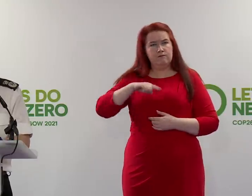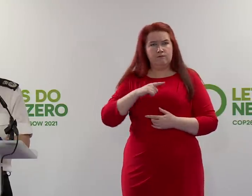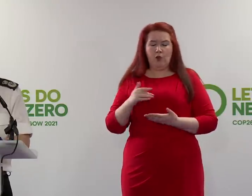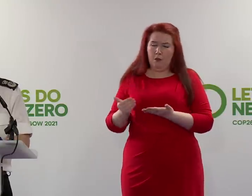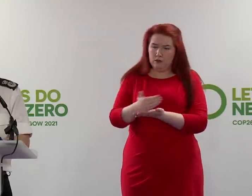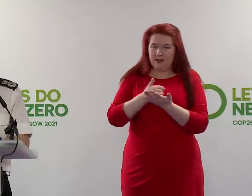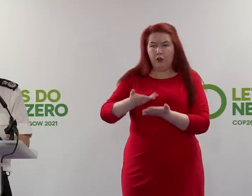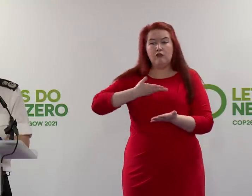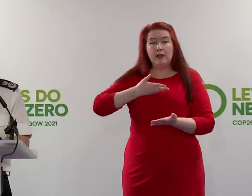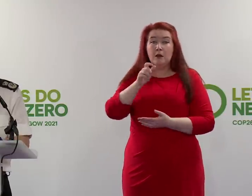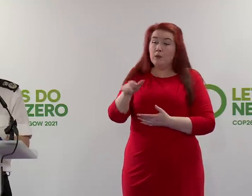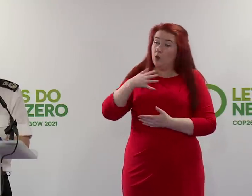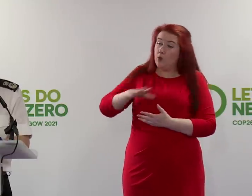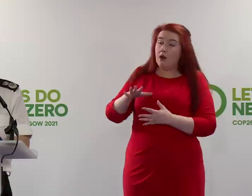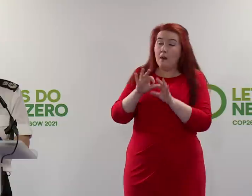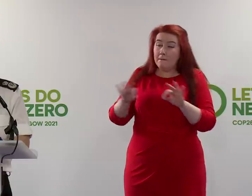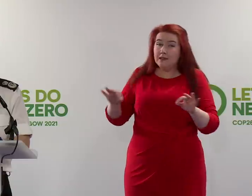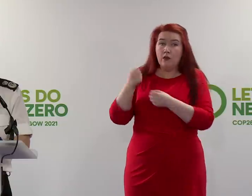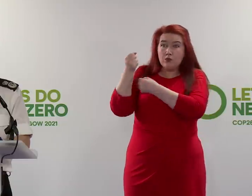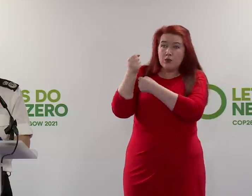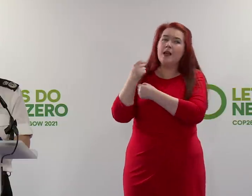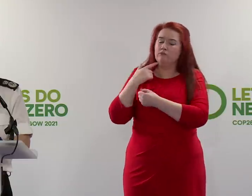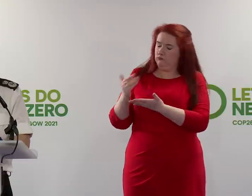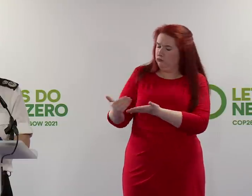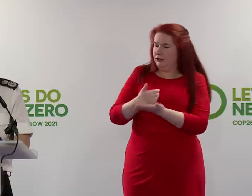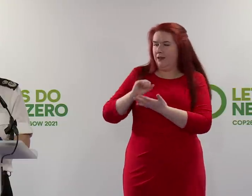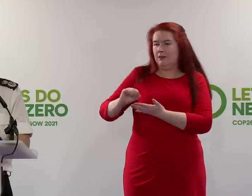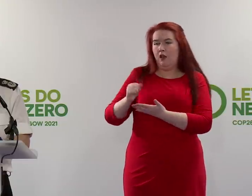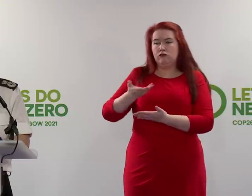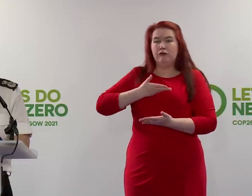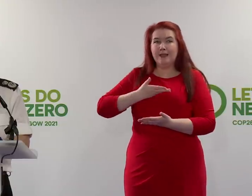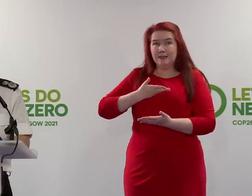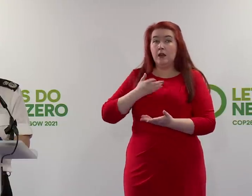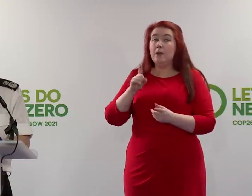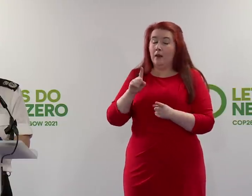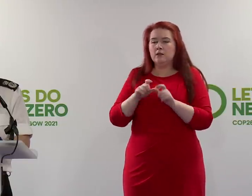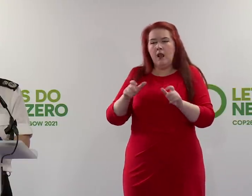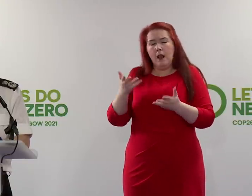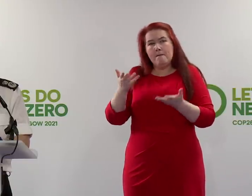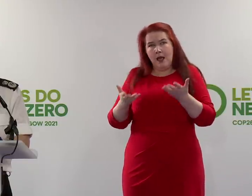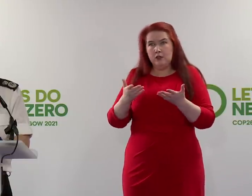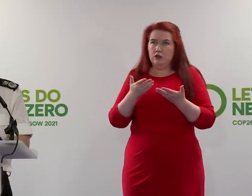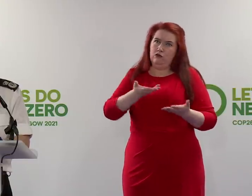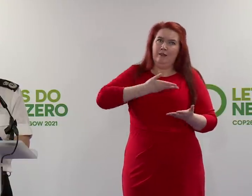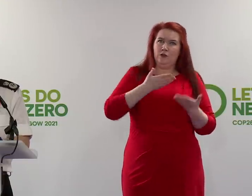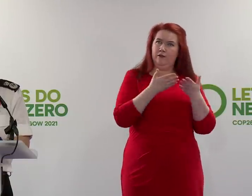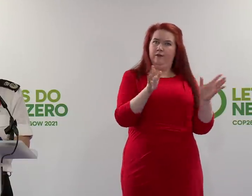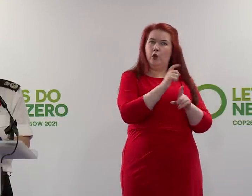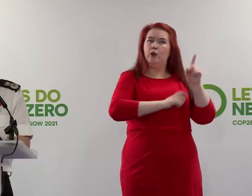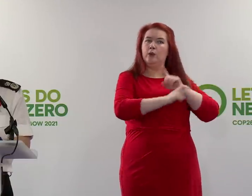people who wish to peacefully protest at COP26 balanced against the rights of the wider community.